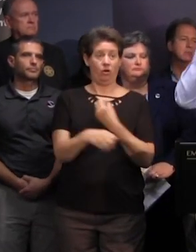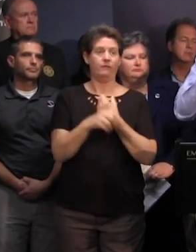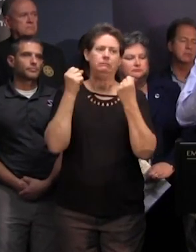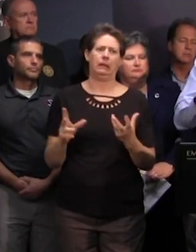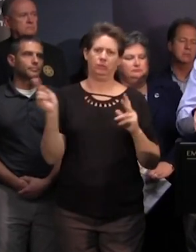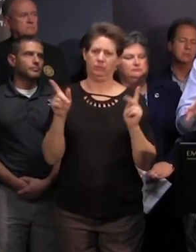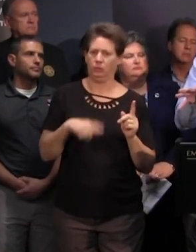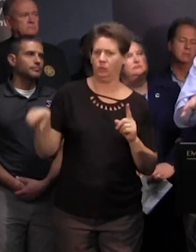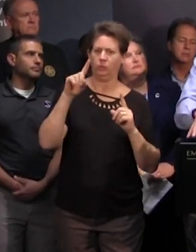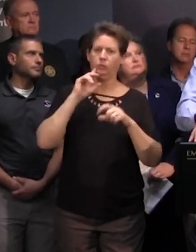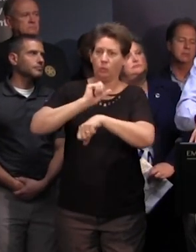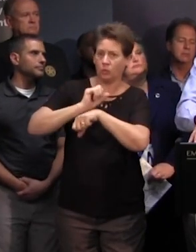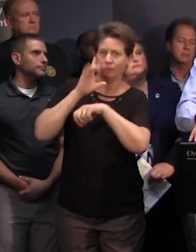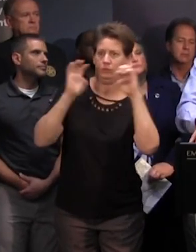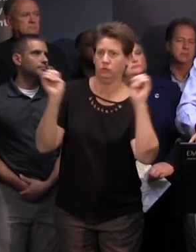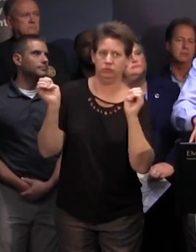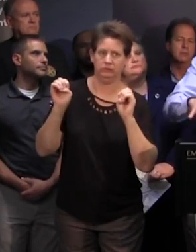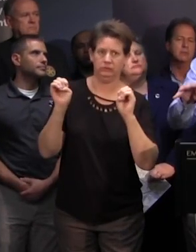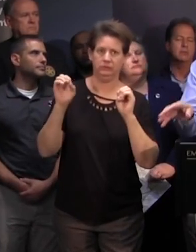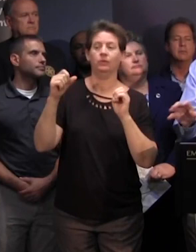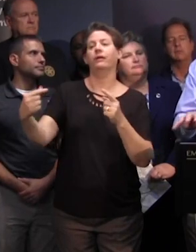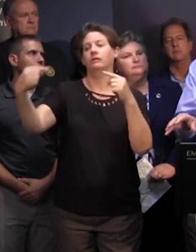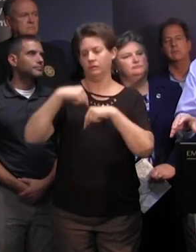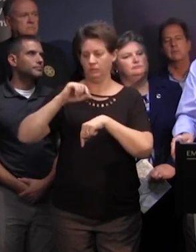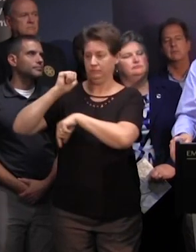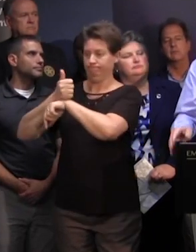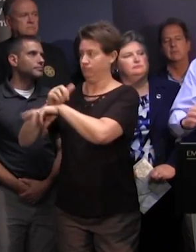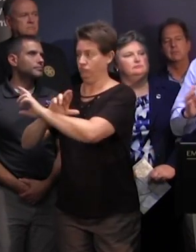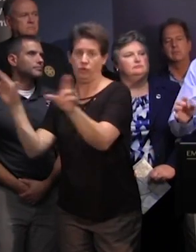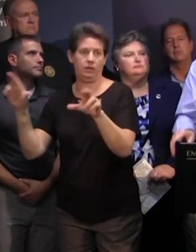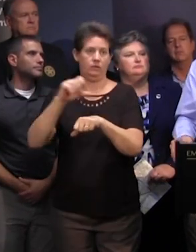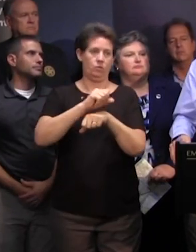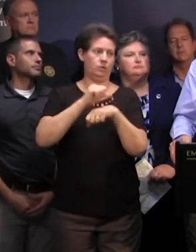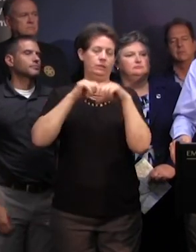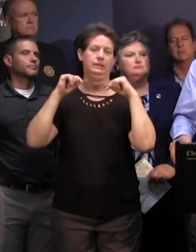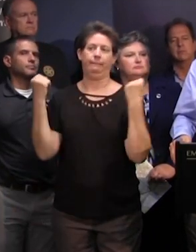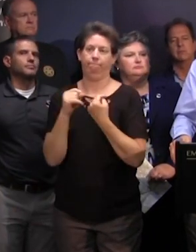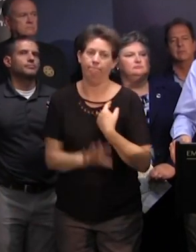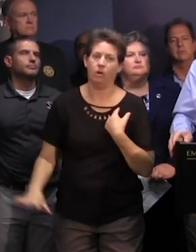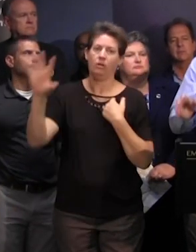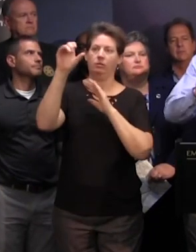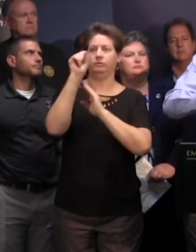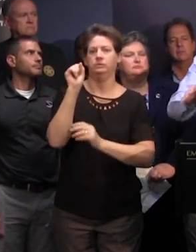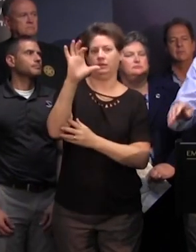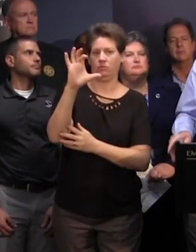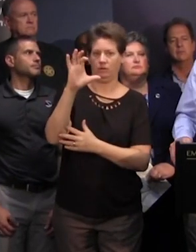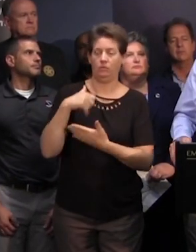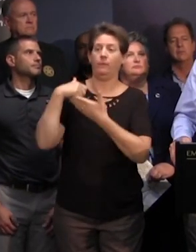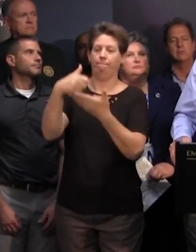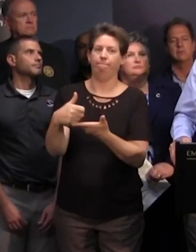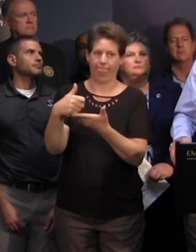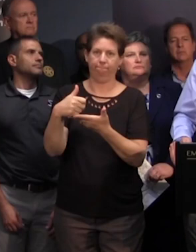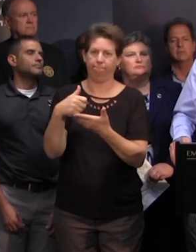of emergency personnel who work in state offices who will be on the scene tomorrow working with the team around south carolina to keep things